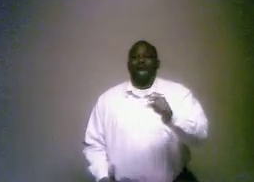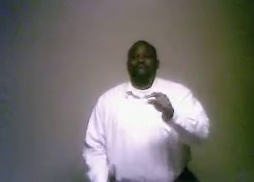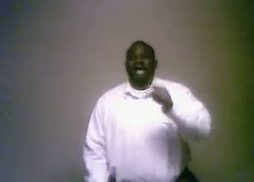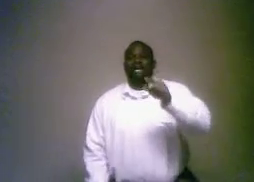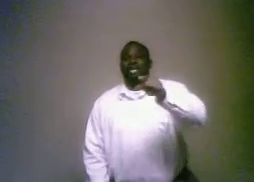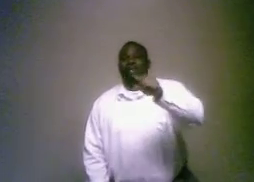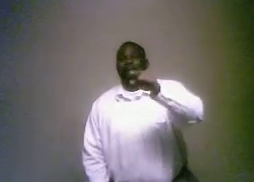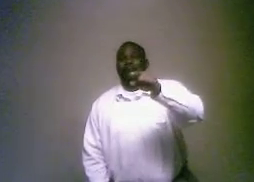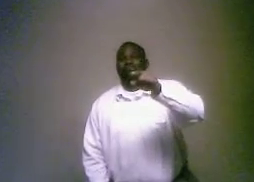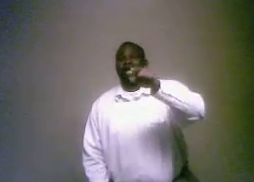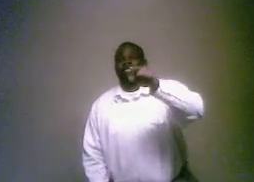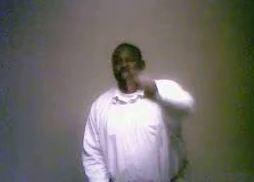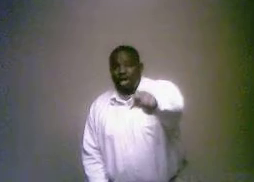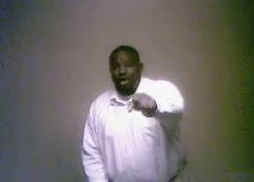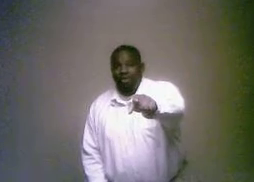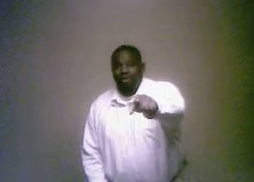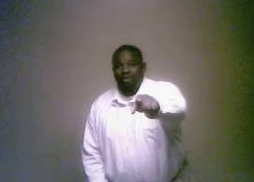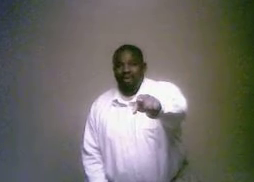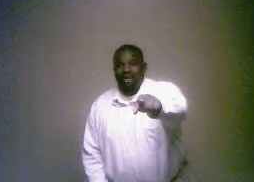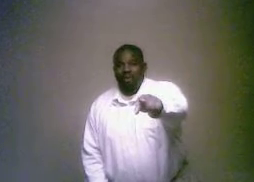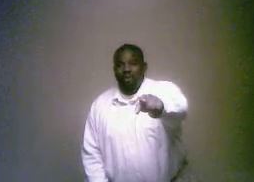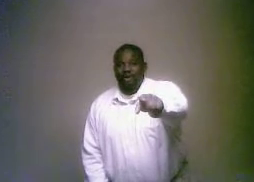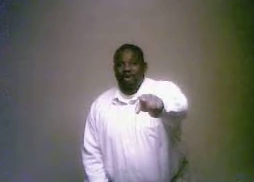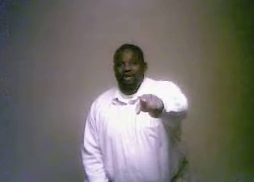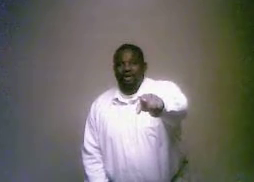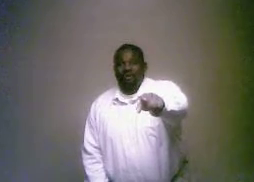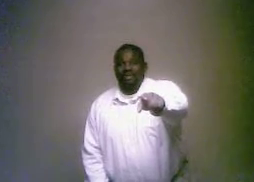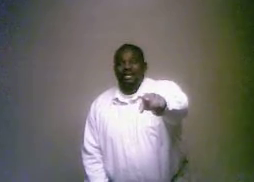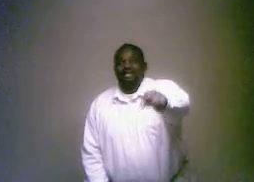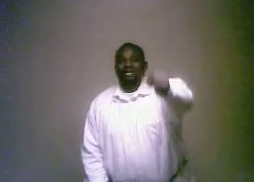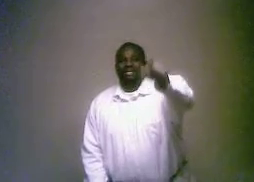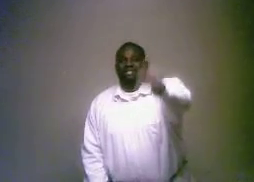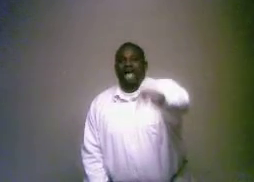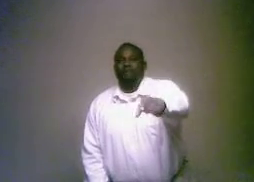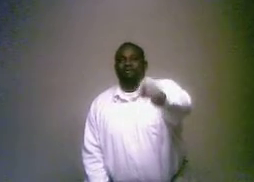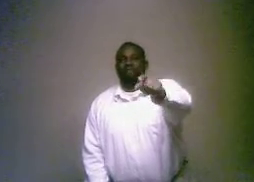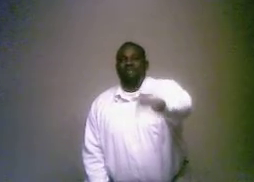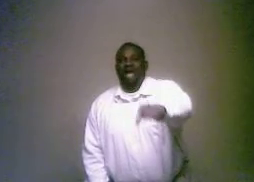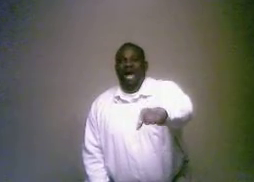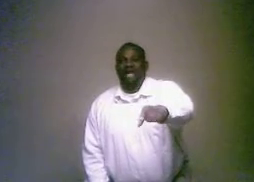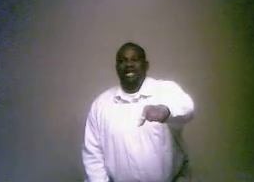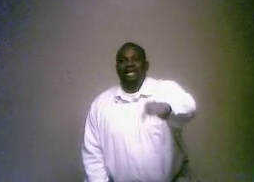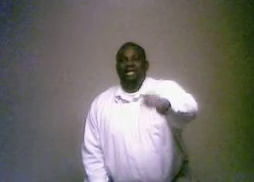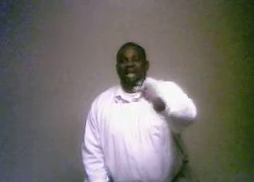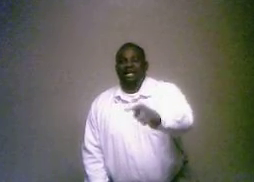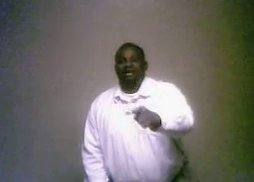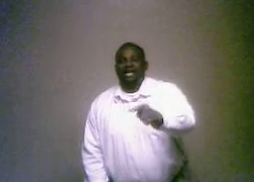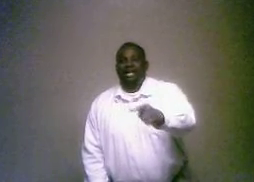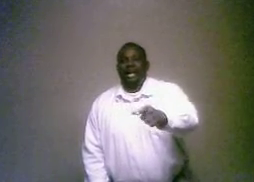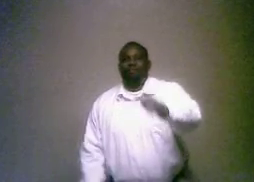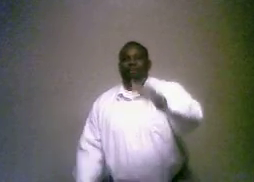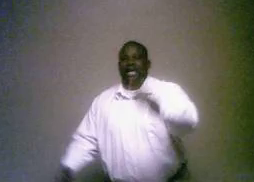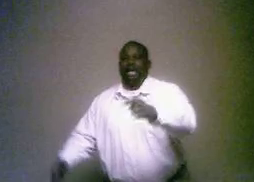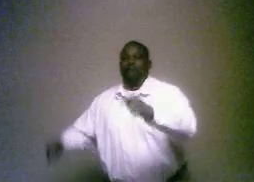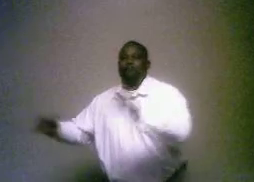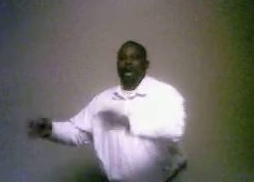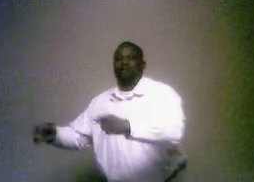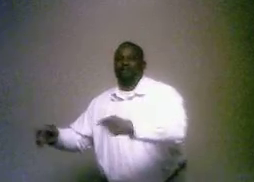He will baptize you with the Holy Ghost. The disciples of John that later became apostles,